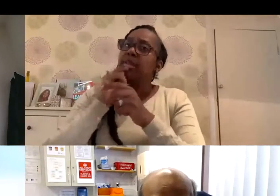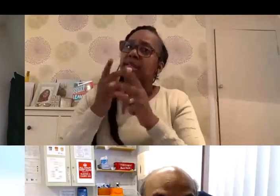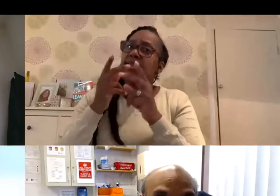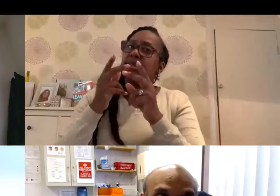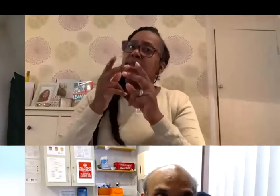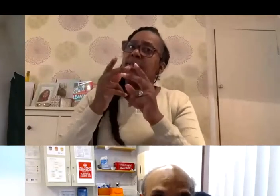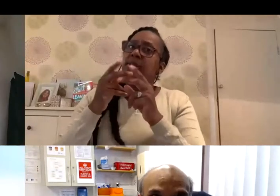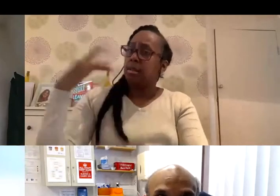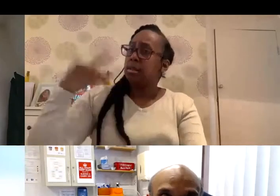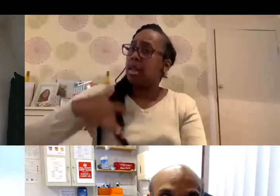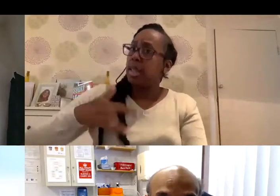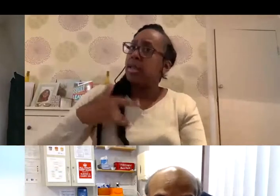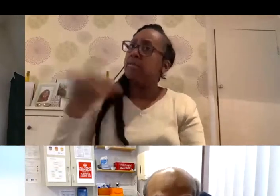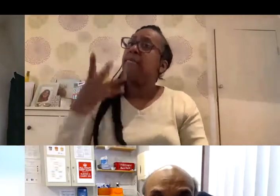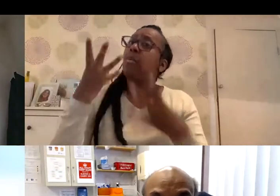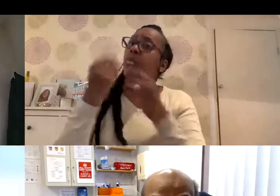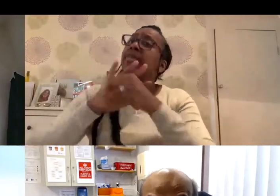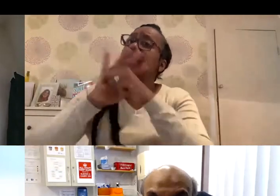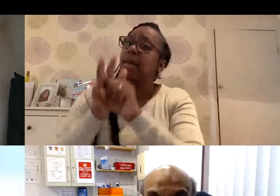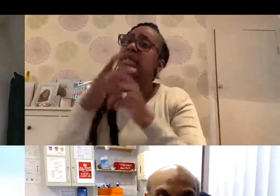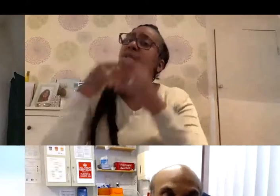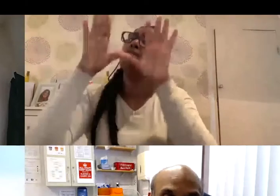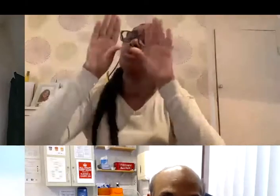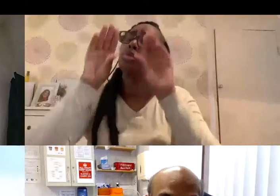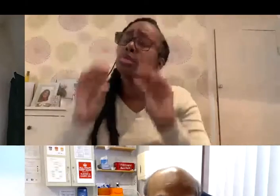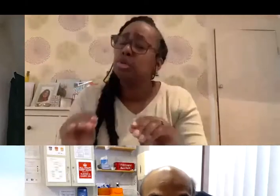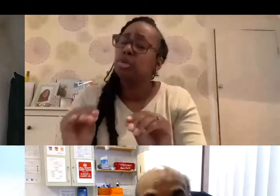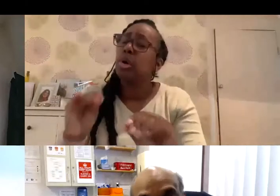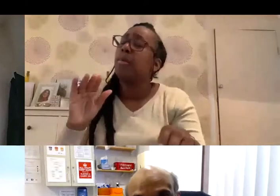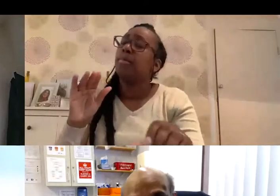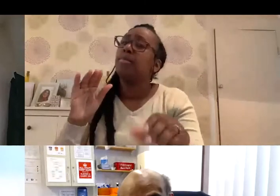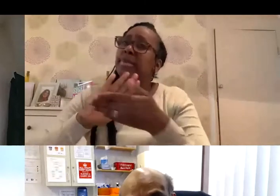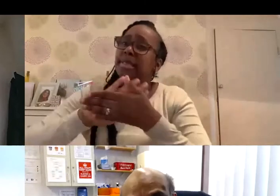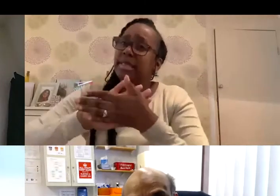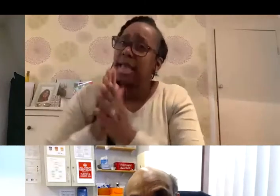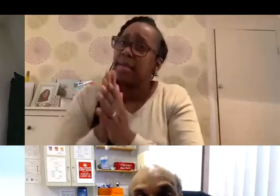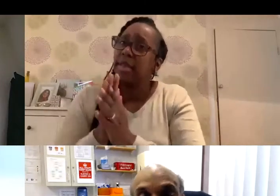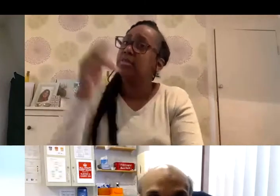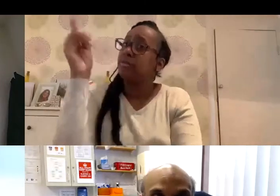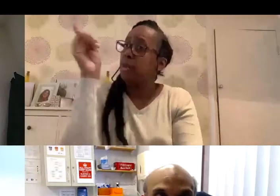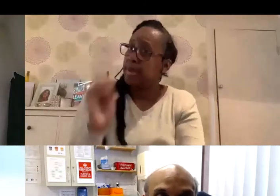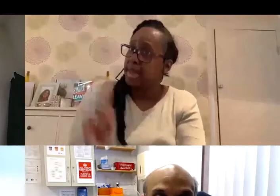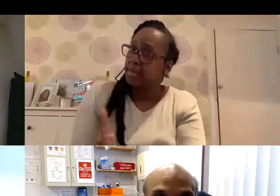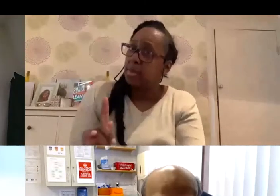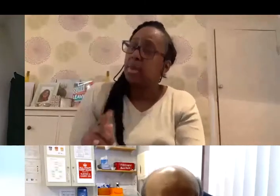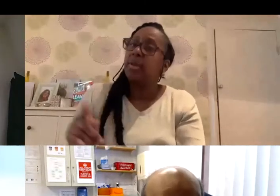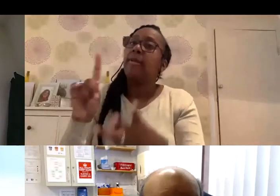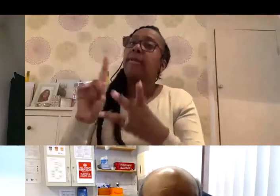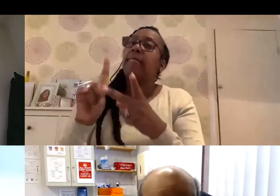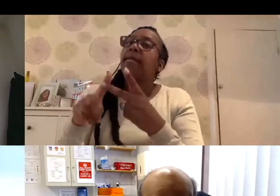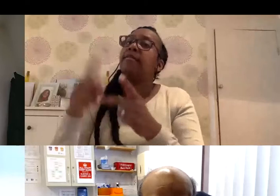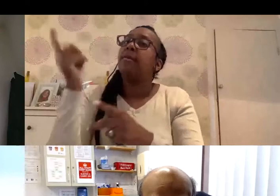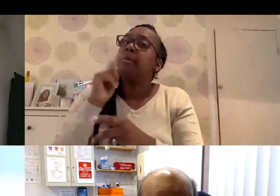So the whole idea of the vaccine is to prevent maximum amount of damage for the survivors and for the death for those